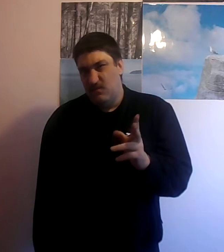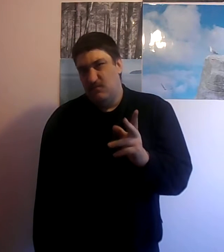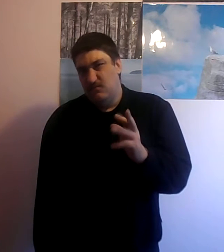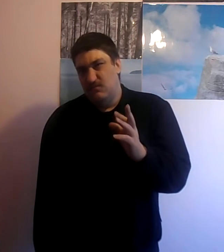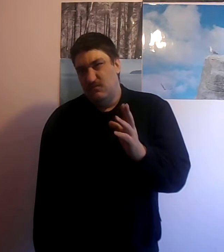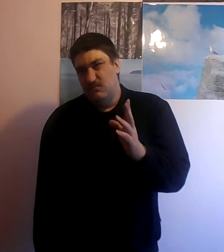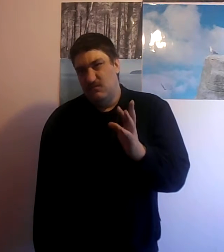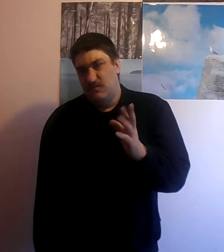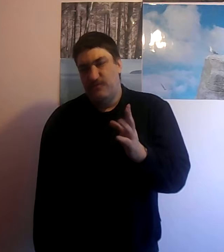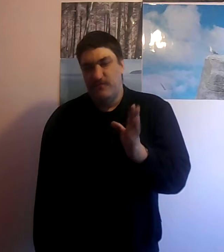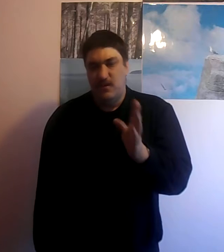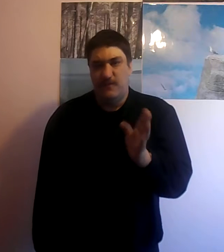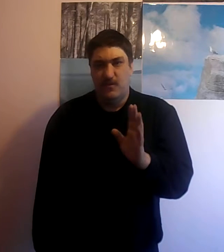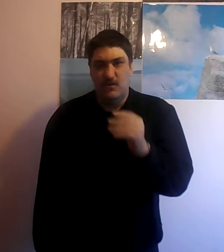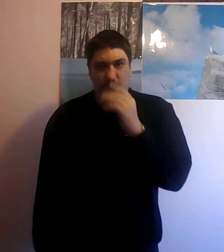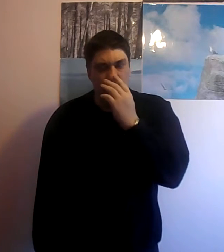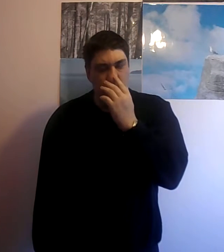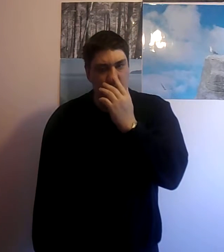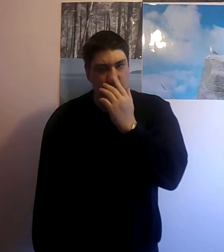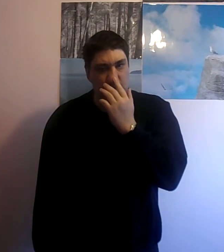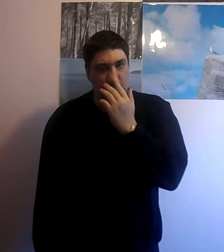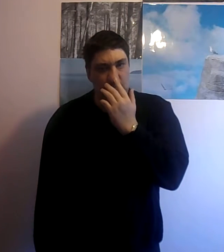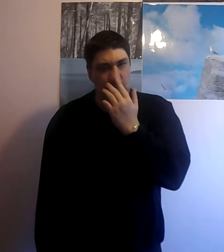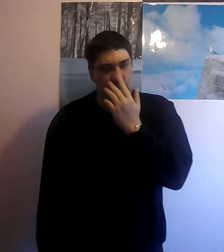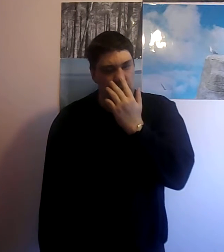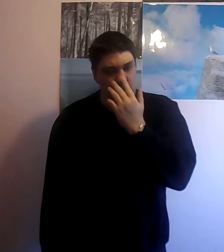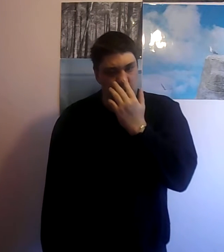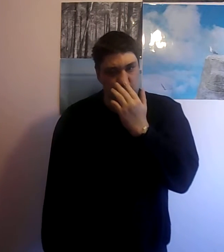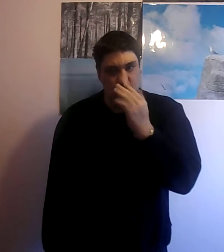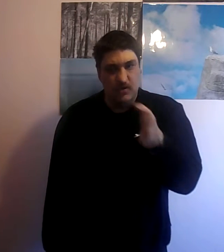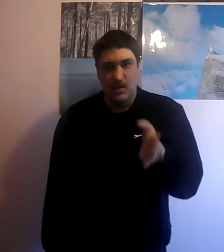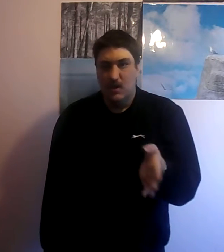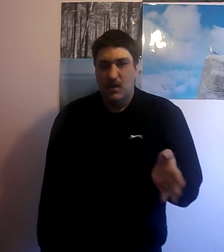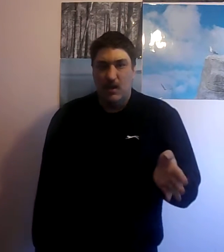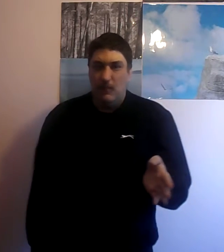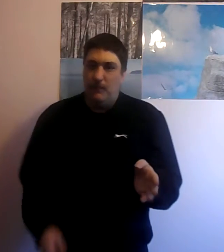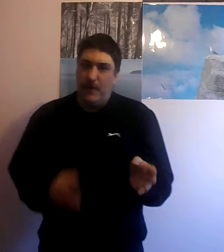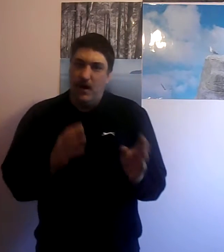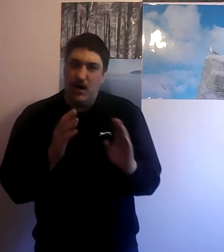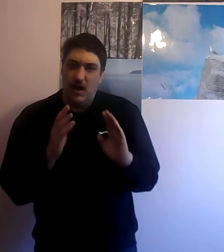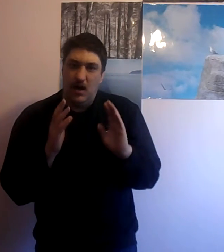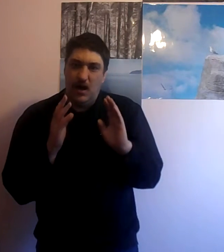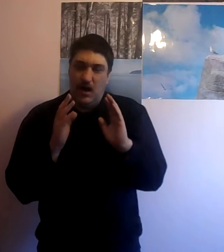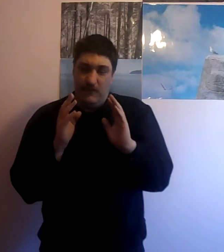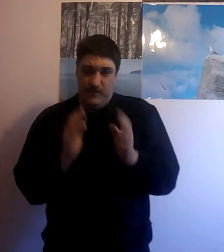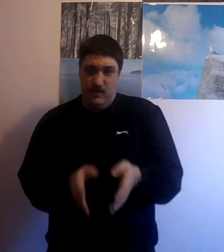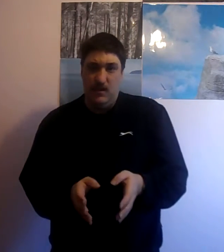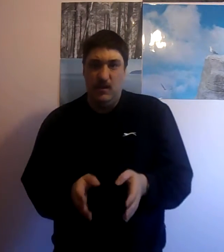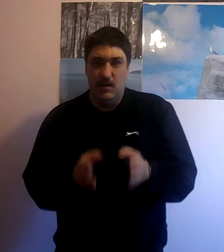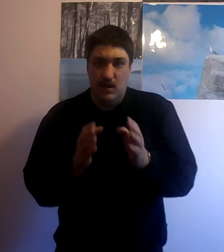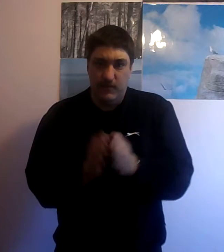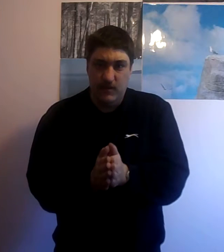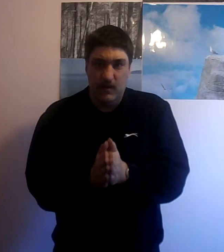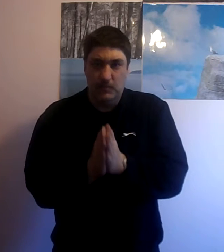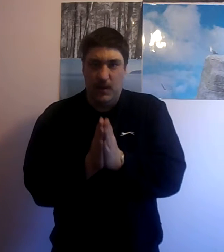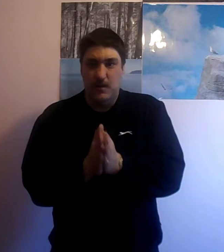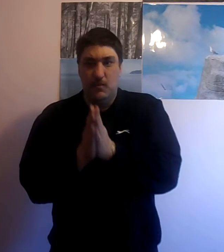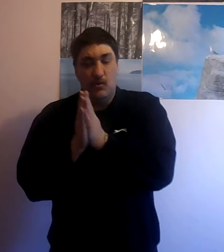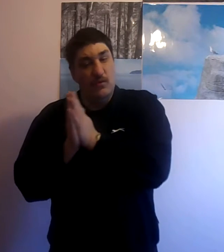three or four of the Zelda games maybe I'm not sure but I've certainly I've certainly played more than